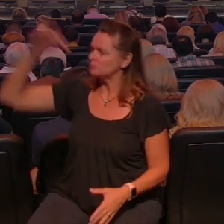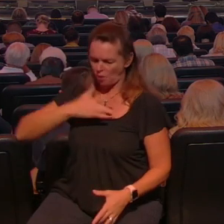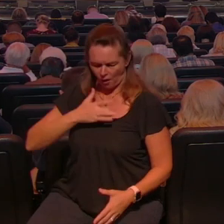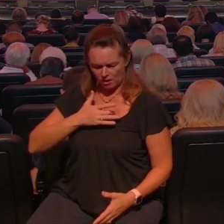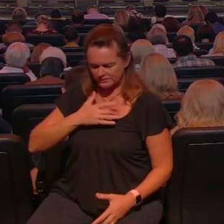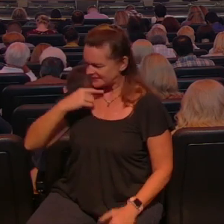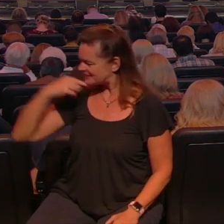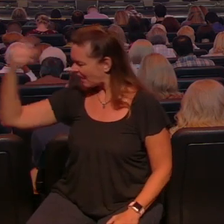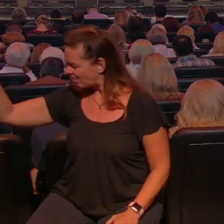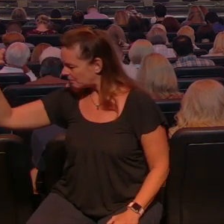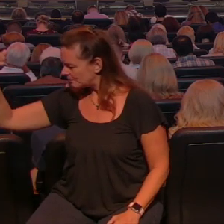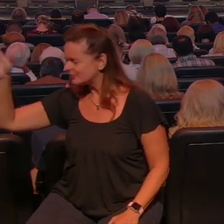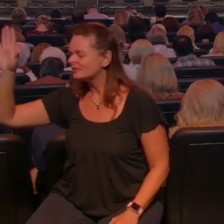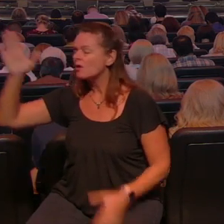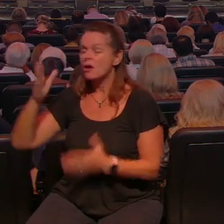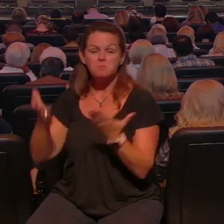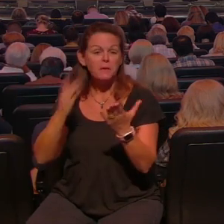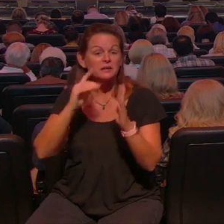if you need to say Holy Spirit I ask you to help me in this area